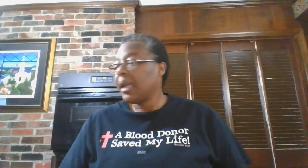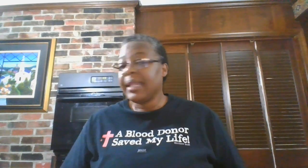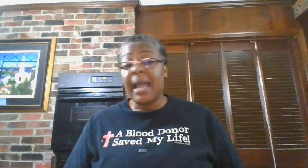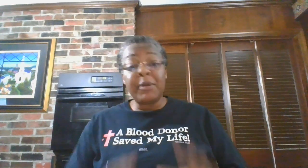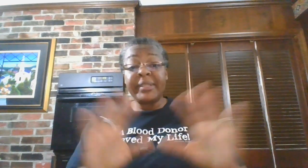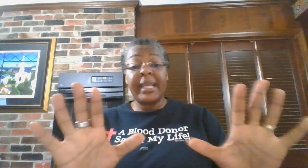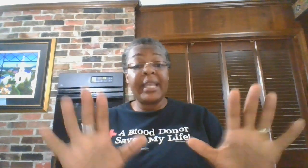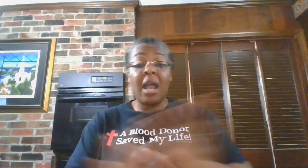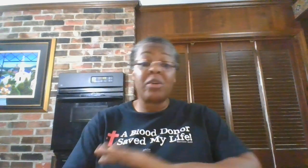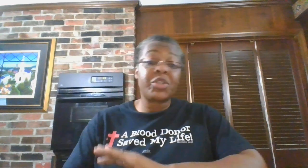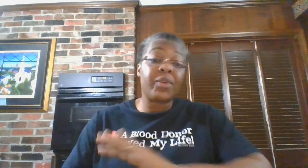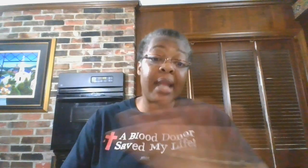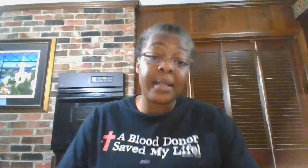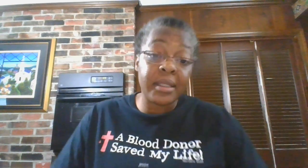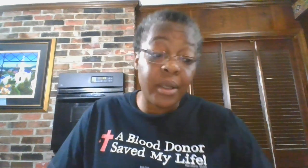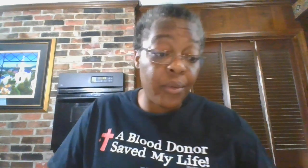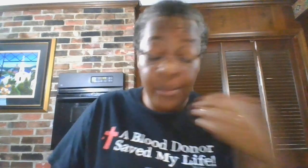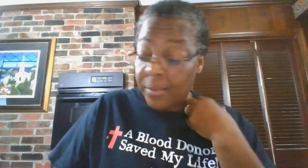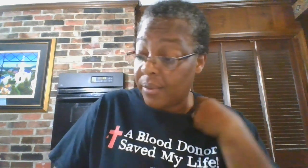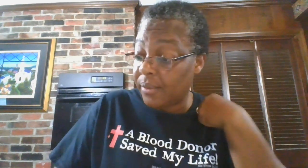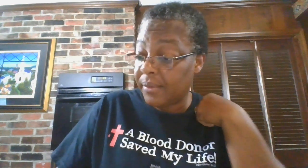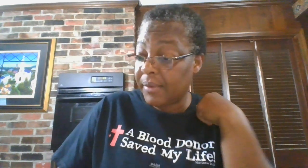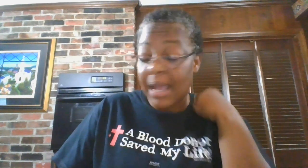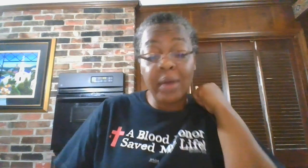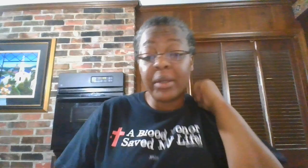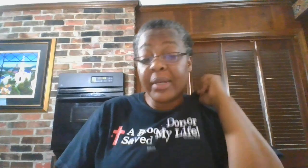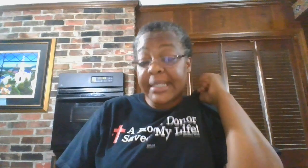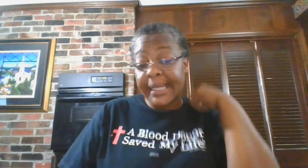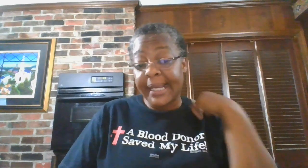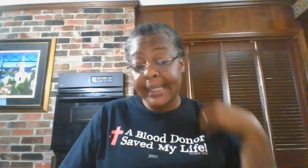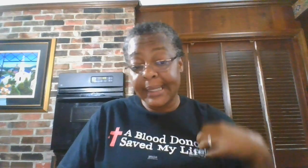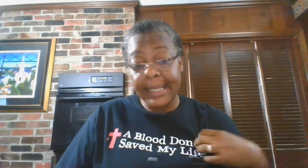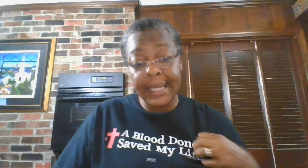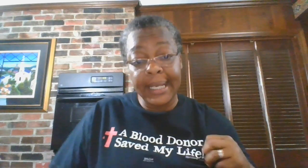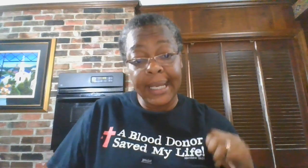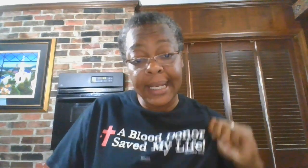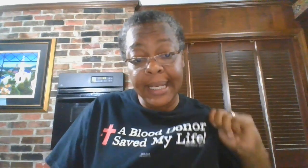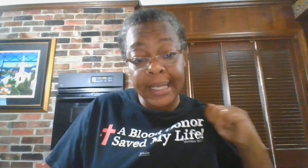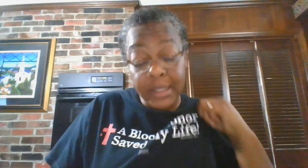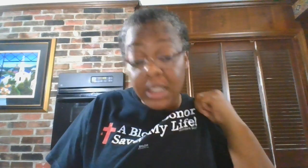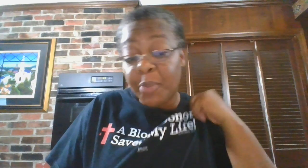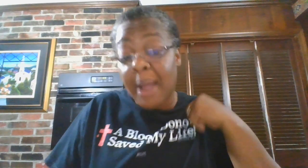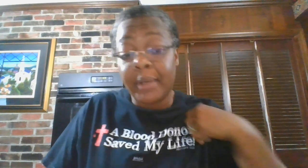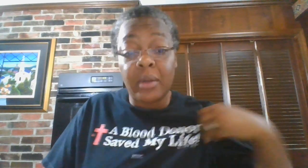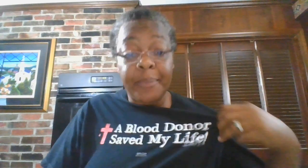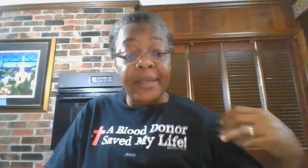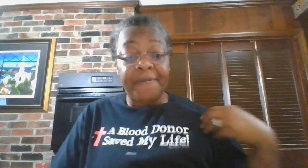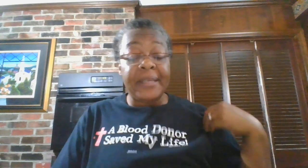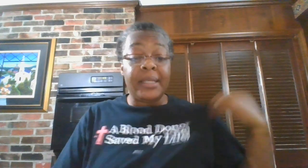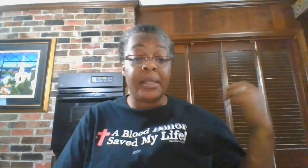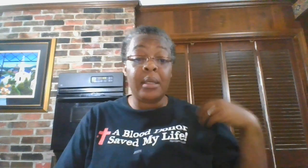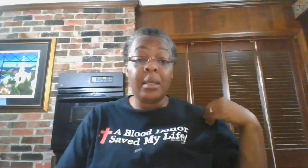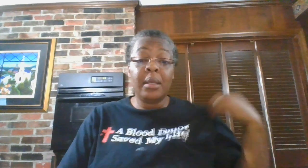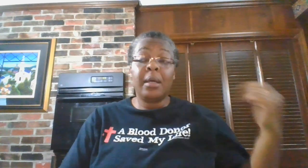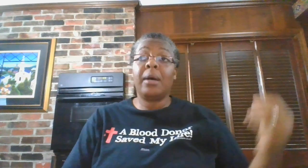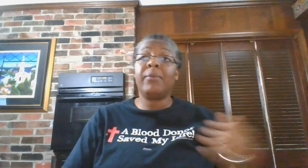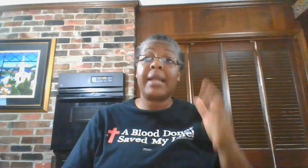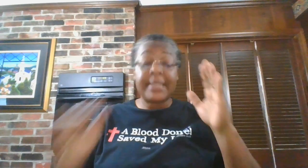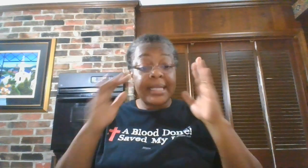Now, I'm going to tell y'all straight out the door. I don't know this lady. And she's probably going to be offended when I say